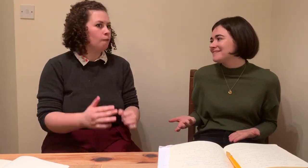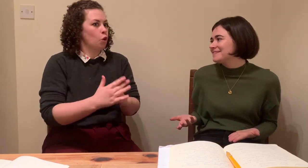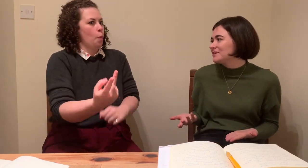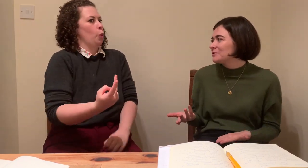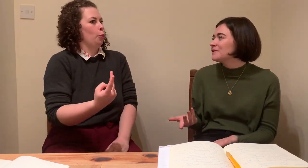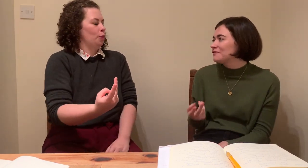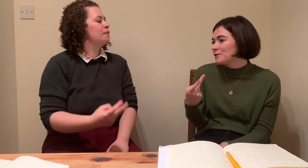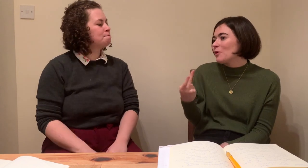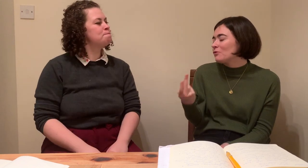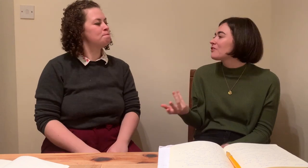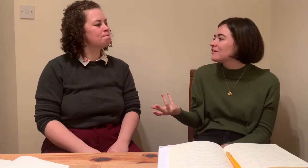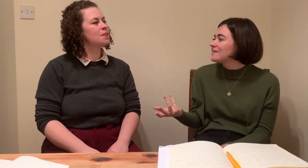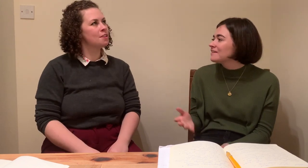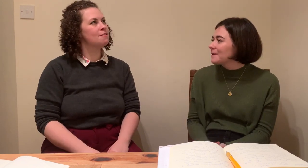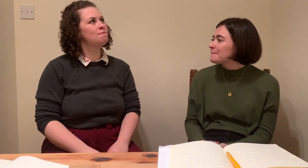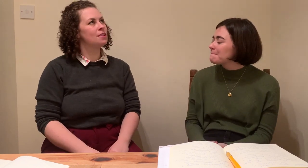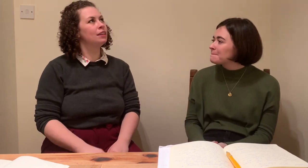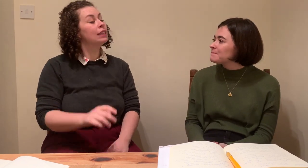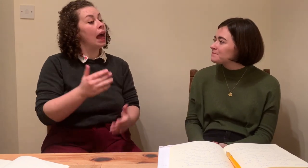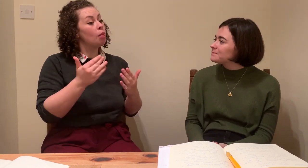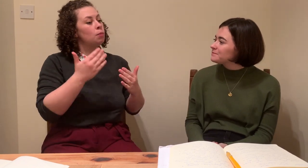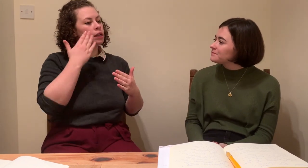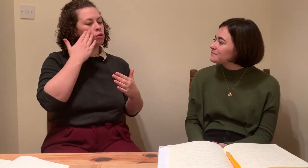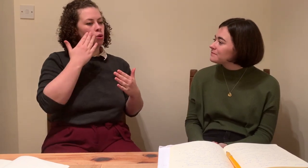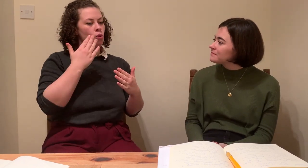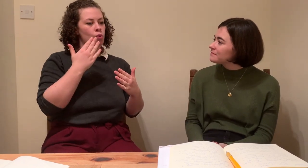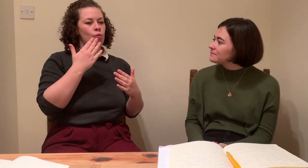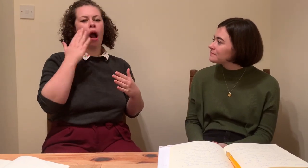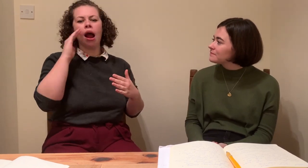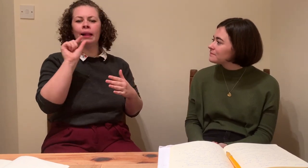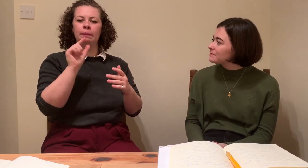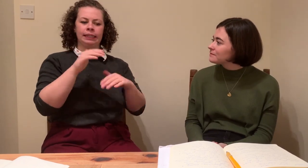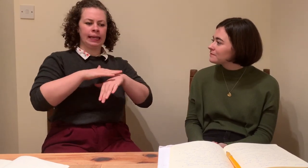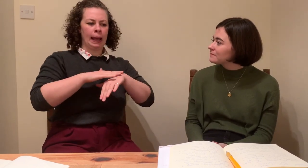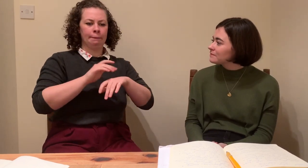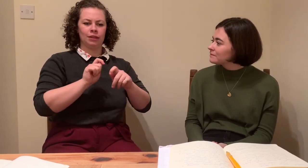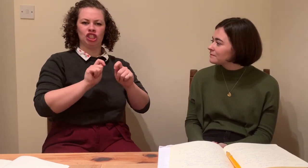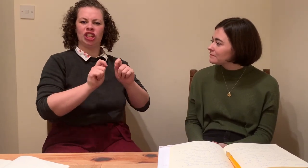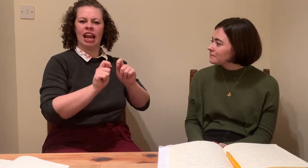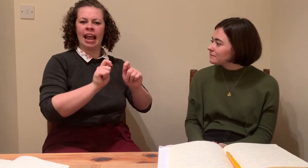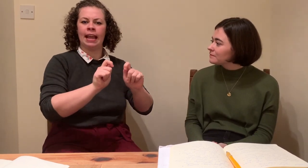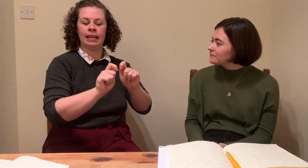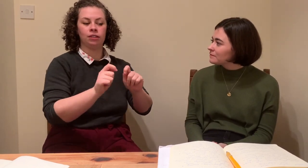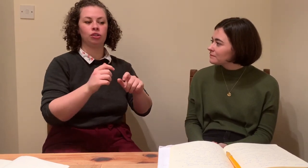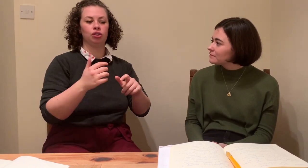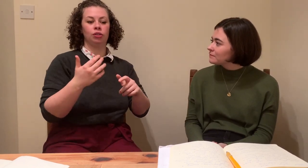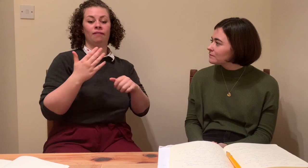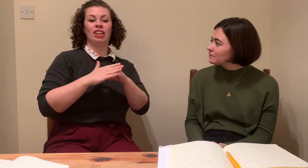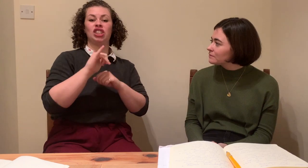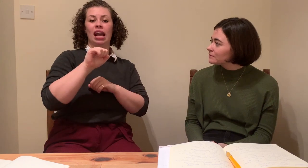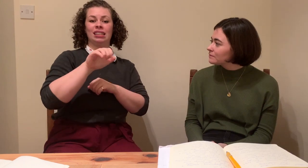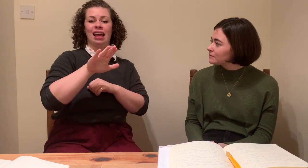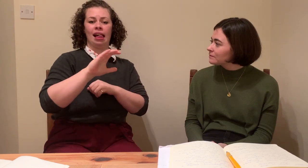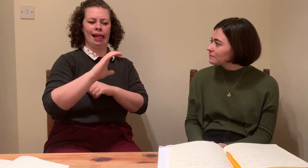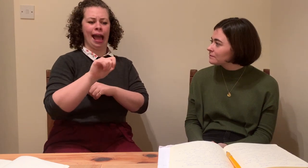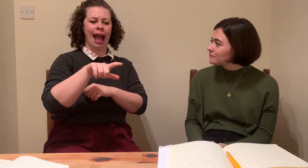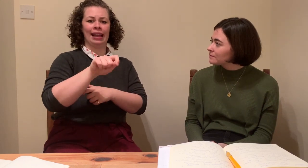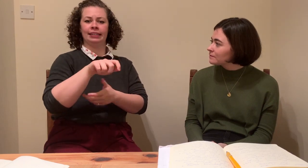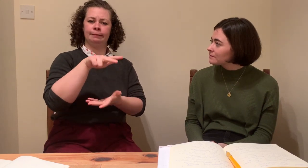of the situation in Ireland. I really feel now is a perfect time for us to really get closer with our deaf interpreter and